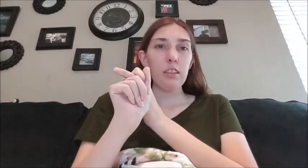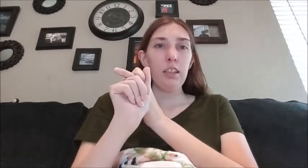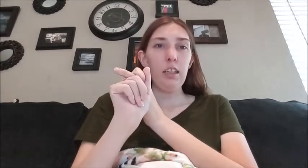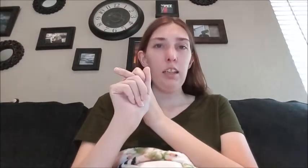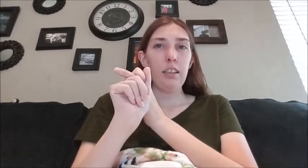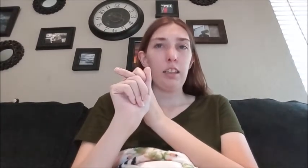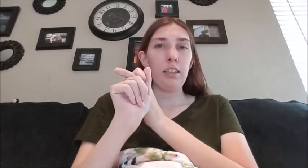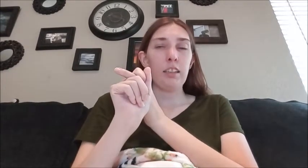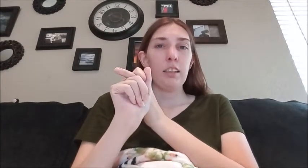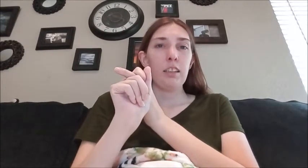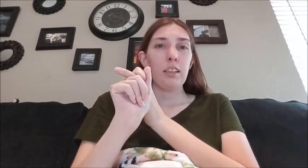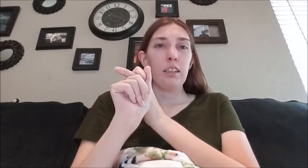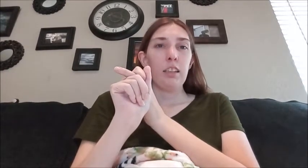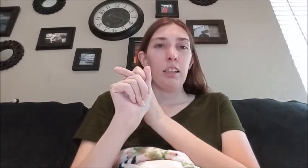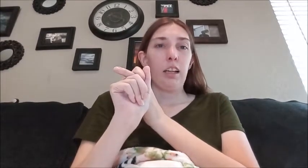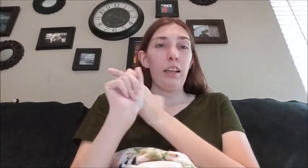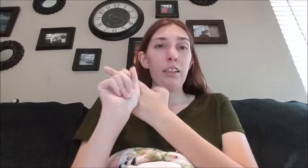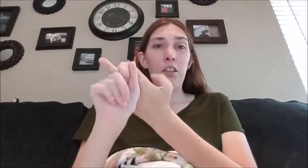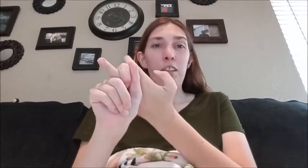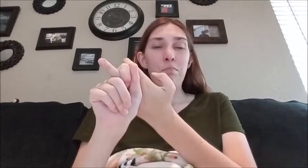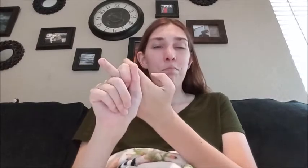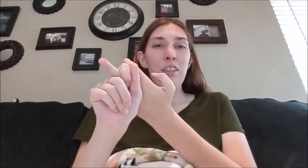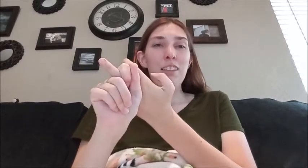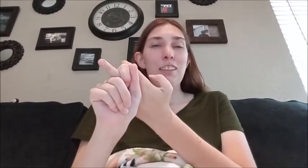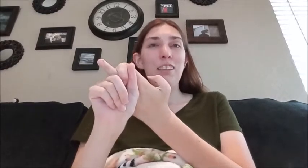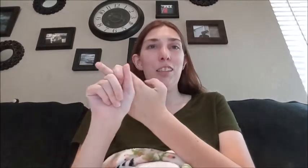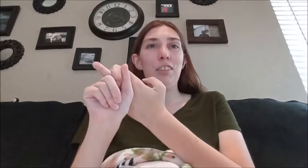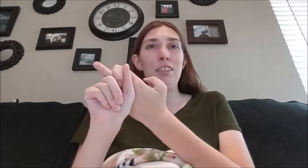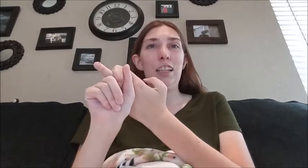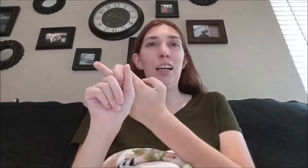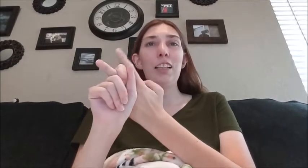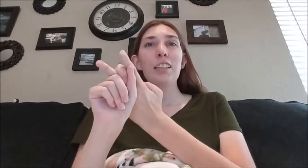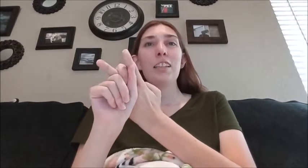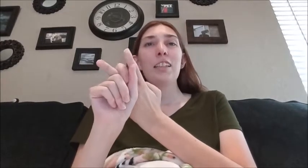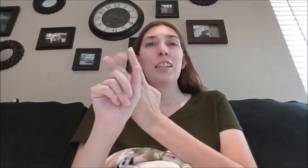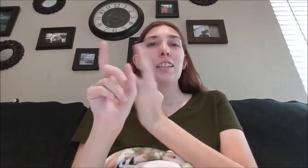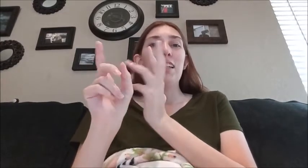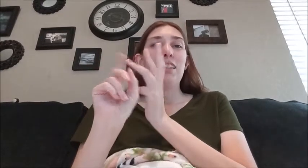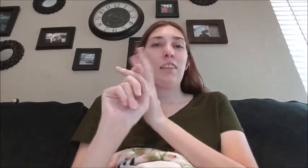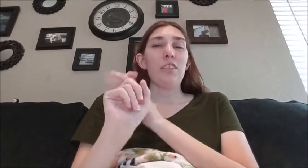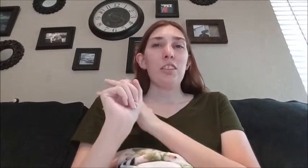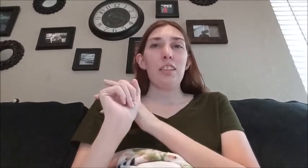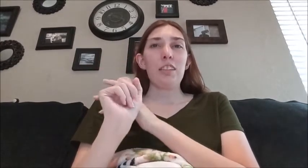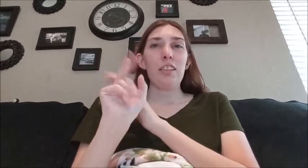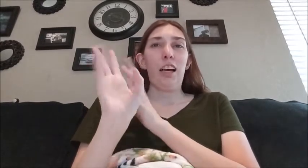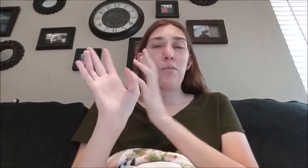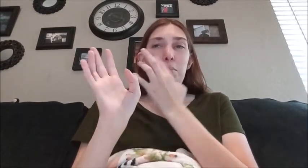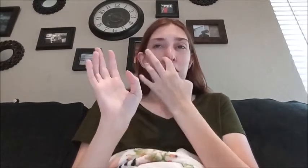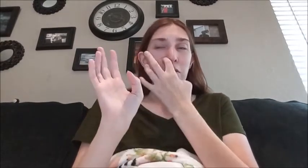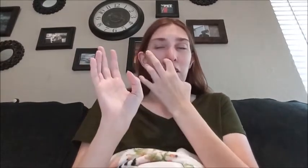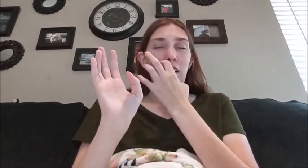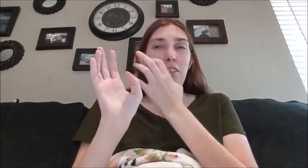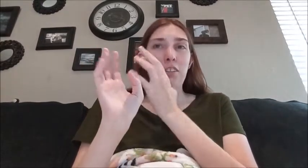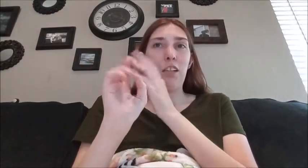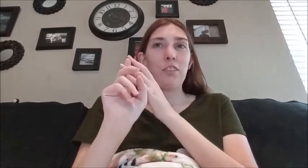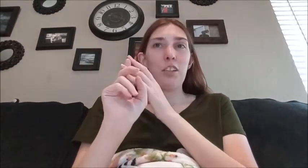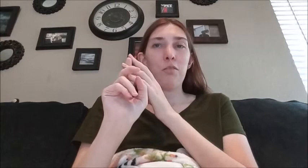um and then I had COVID so there was that and then I've just like I've been busy with other stuff so